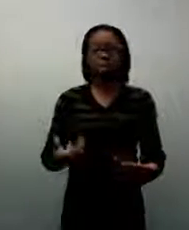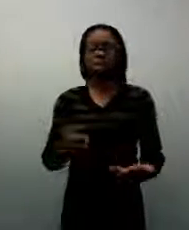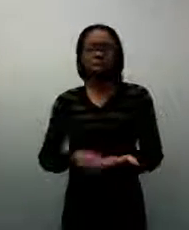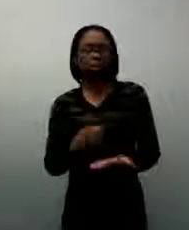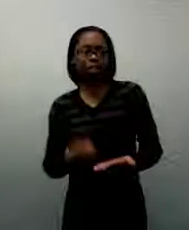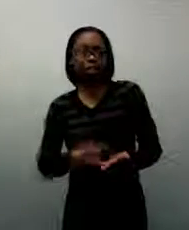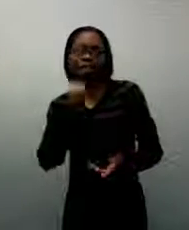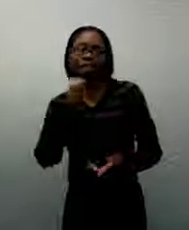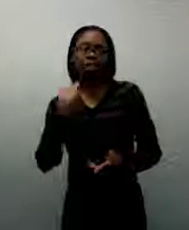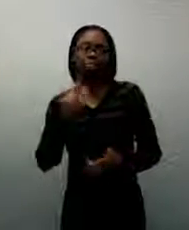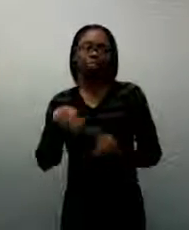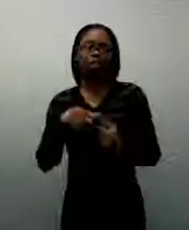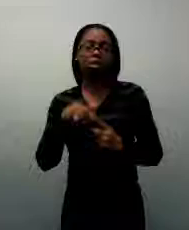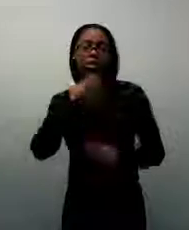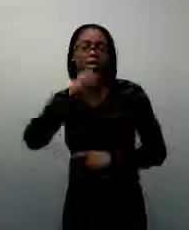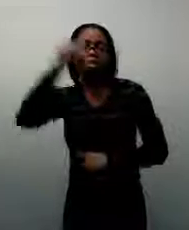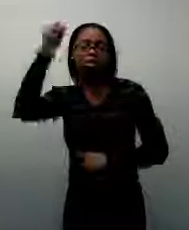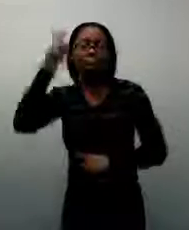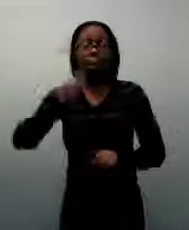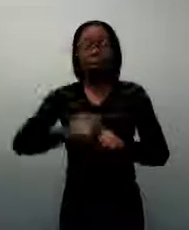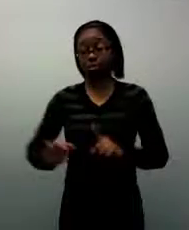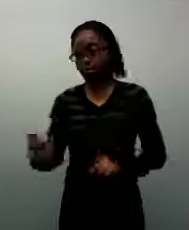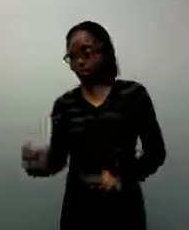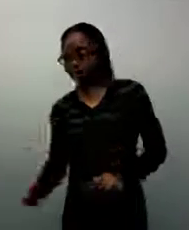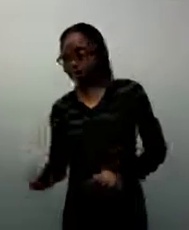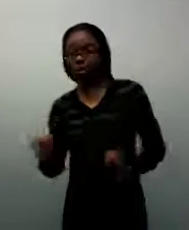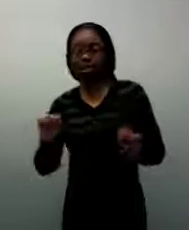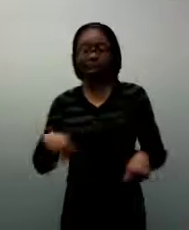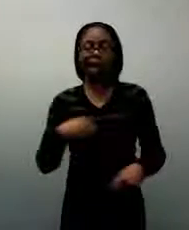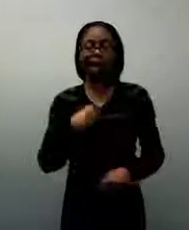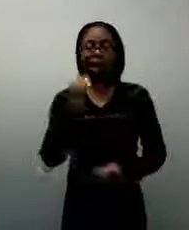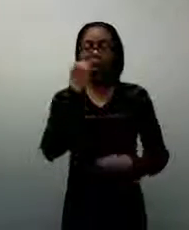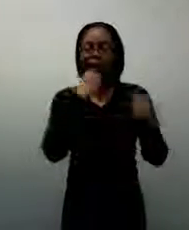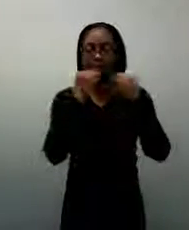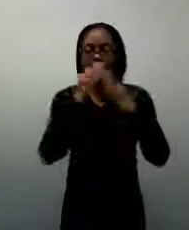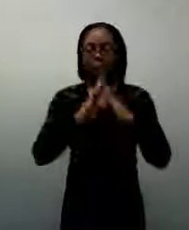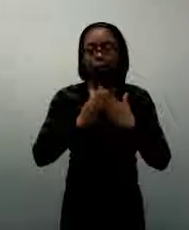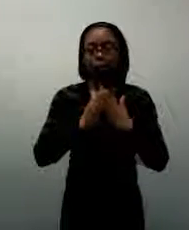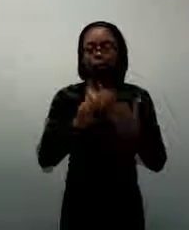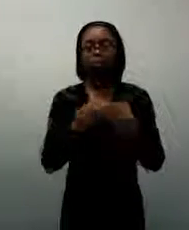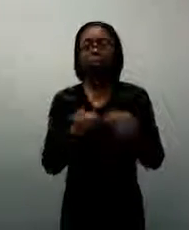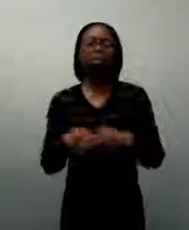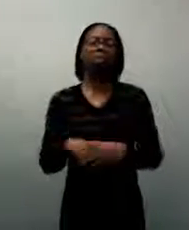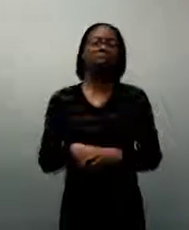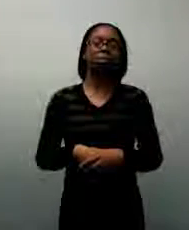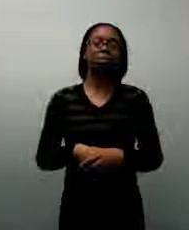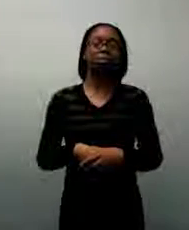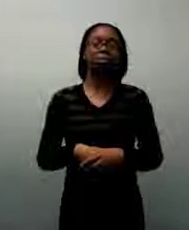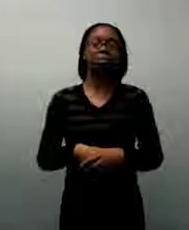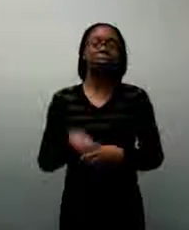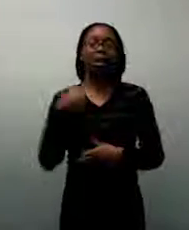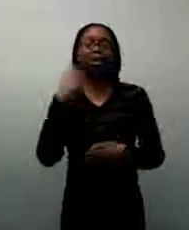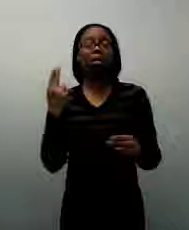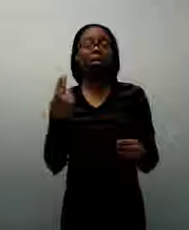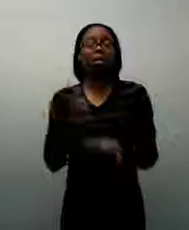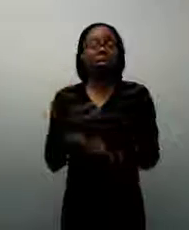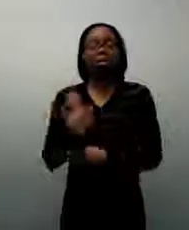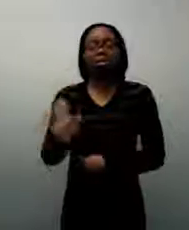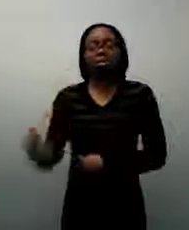when they're that little, what they can do is chew on the book, then the pages, and just kind of use it as one of their other toys.